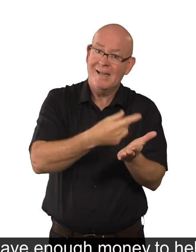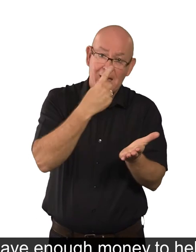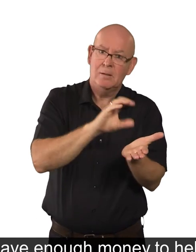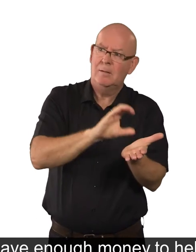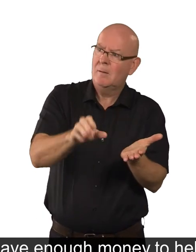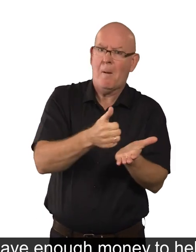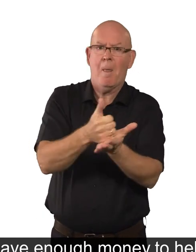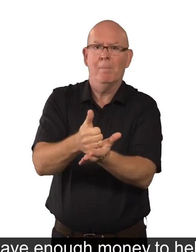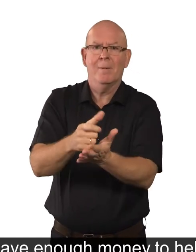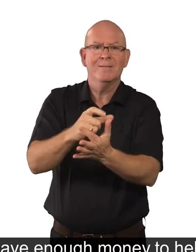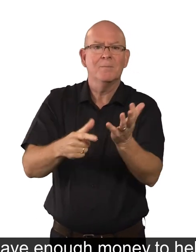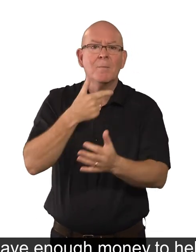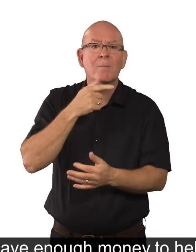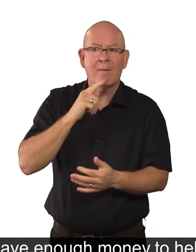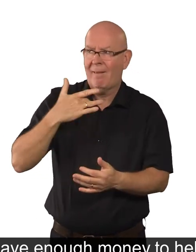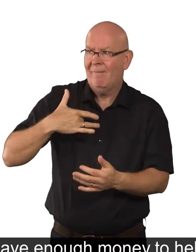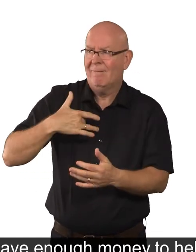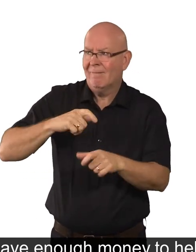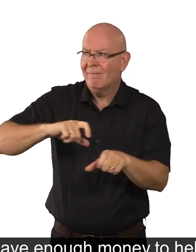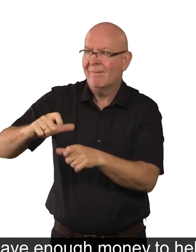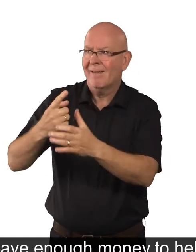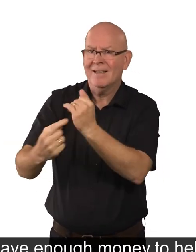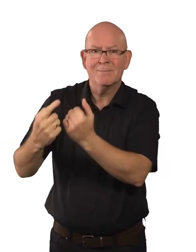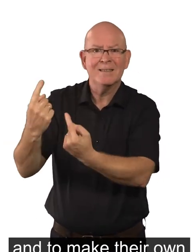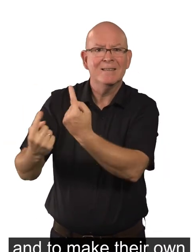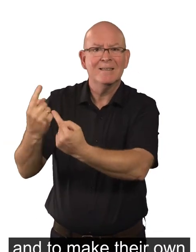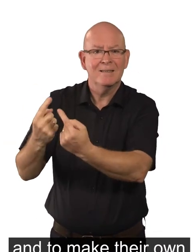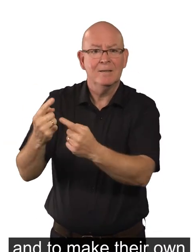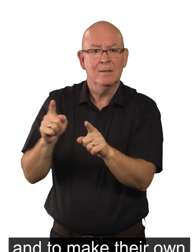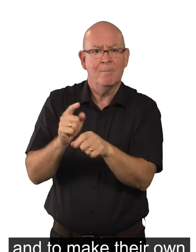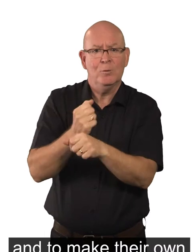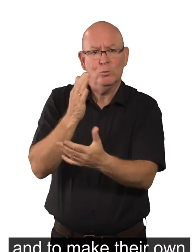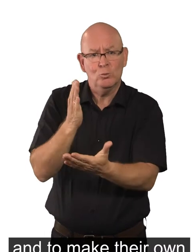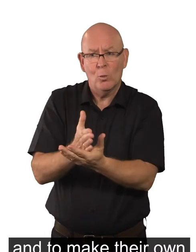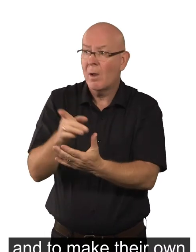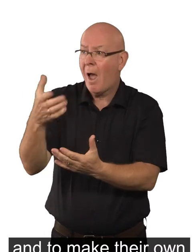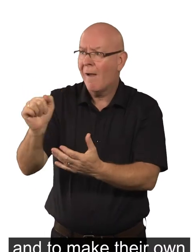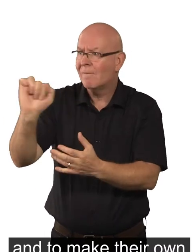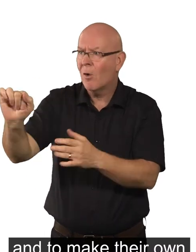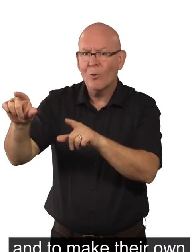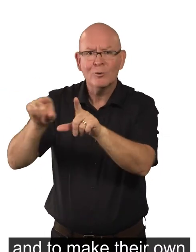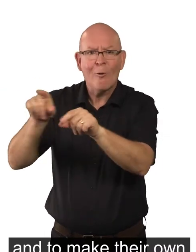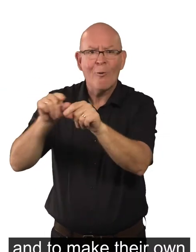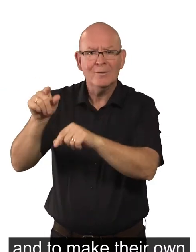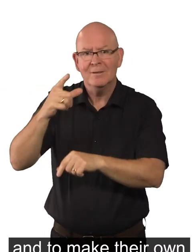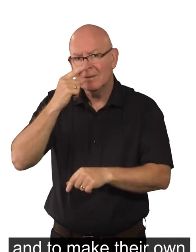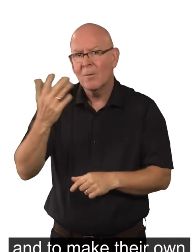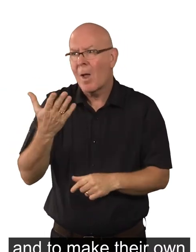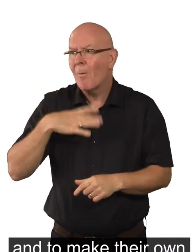help disabled people to live independently, and to make their own choices on where they live